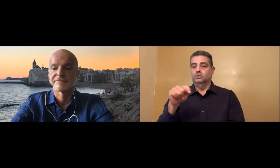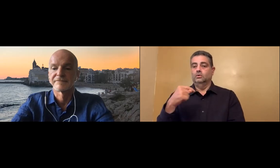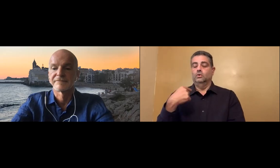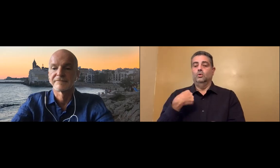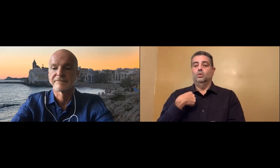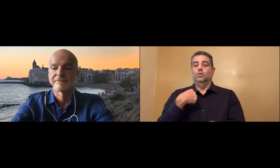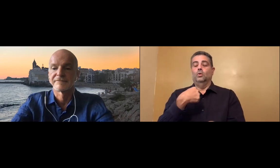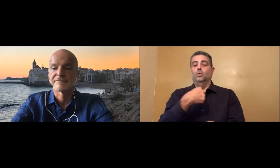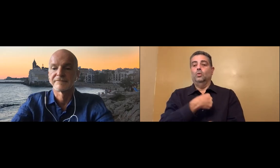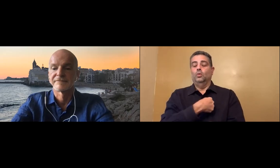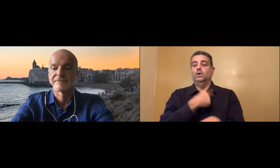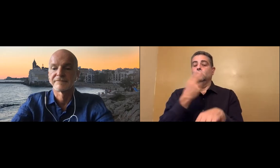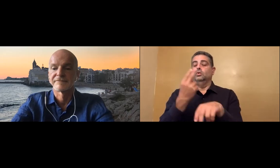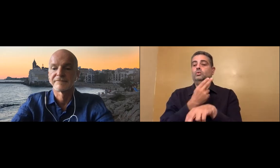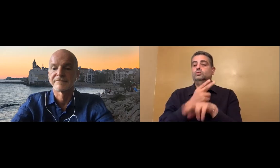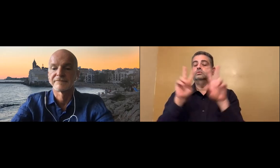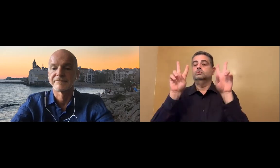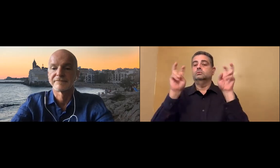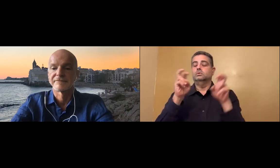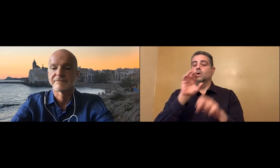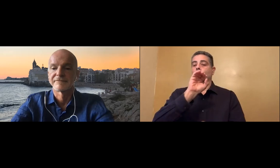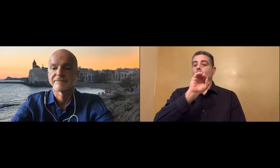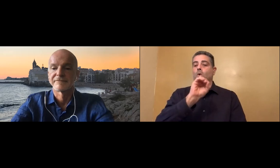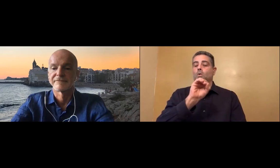Our service does not use the native RTT.